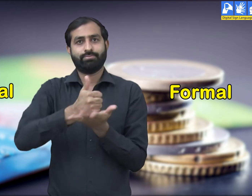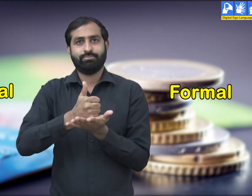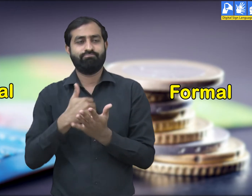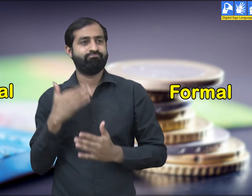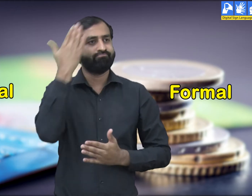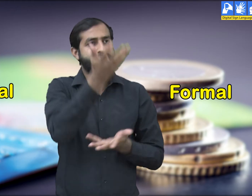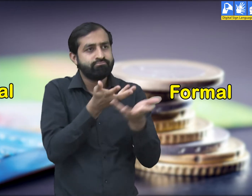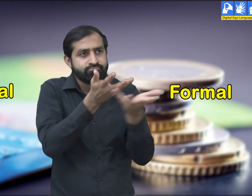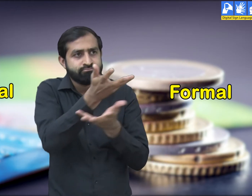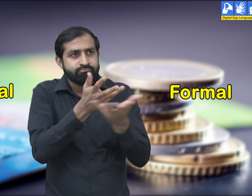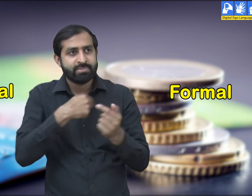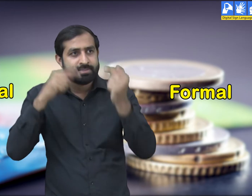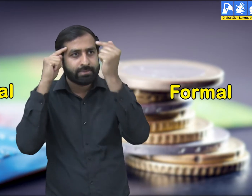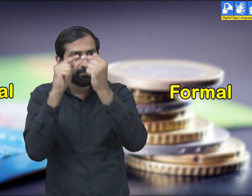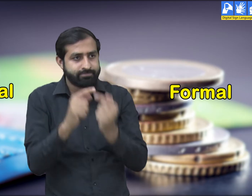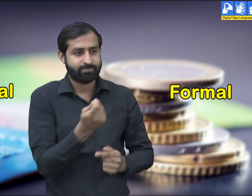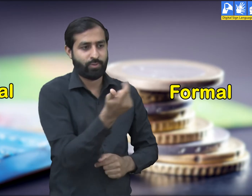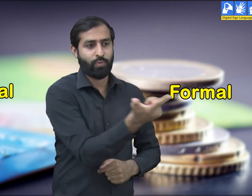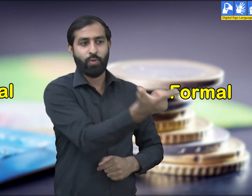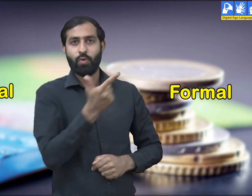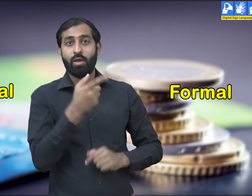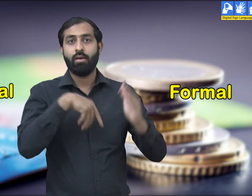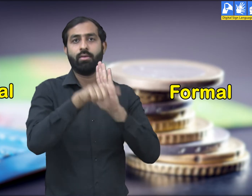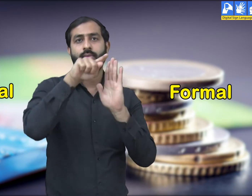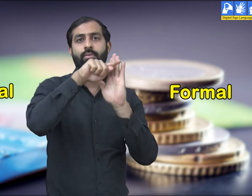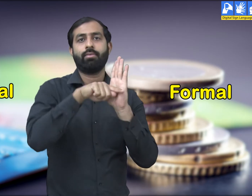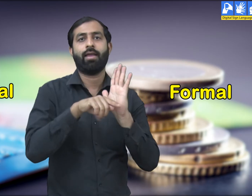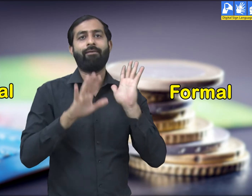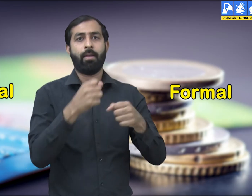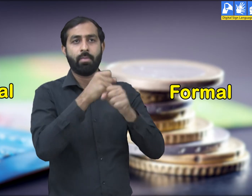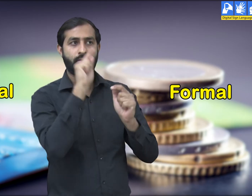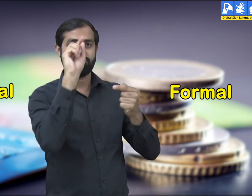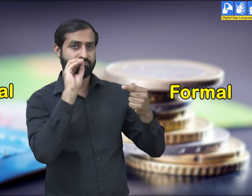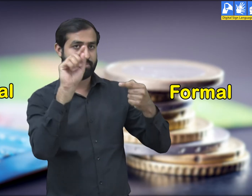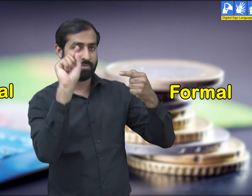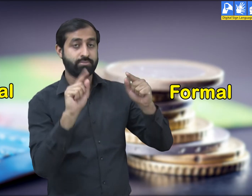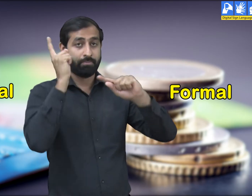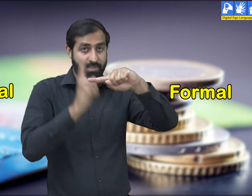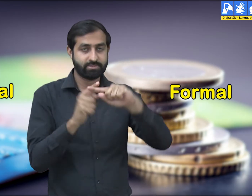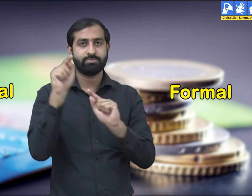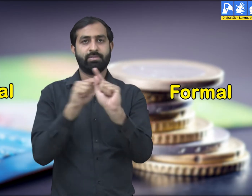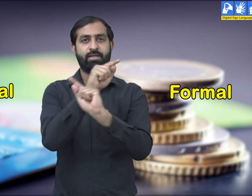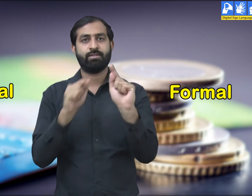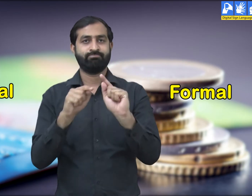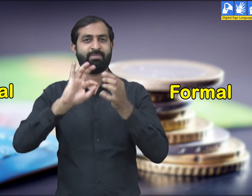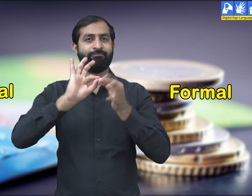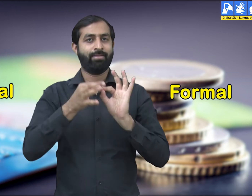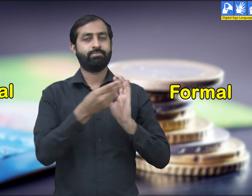and cooperatives which follow standard set of rules and processes. Their rate of interest is also fixed